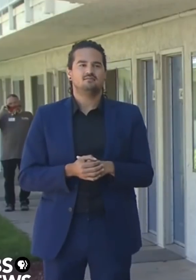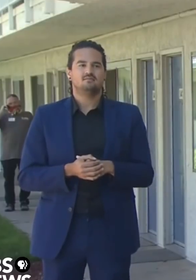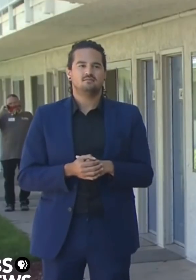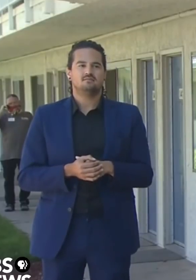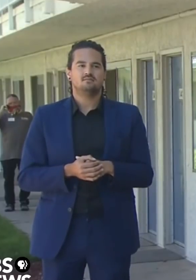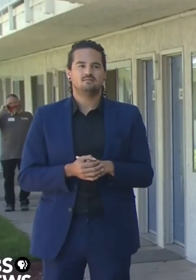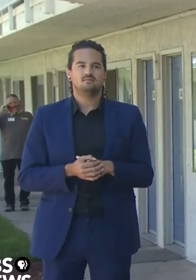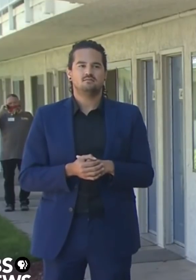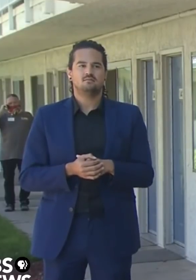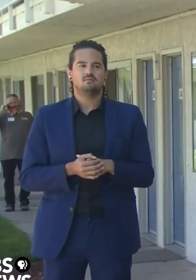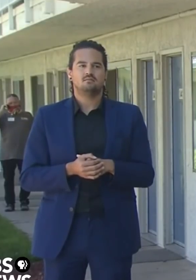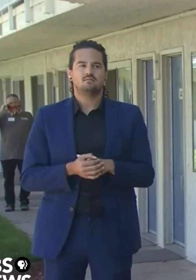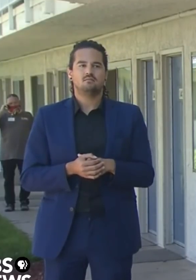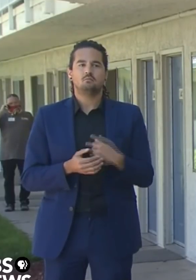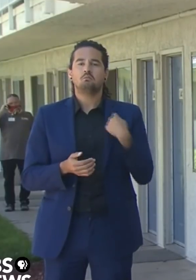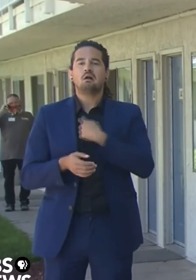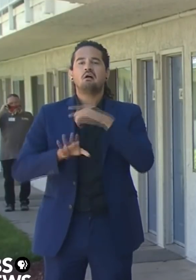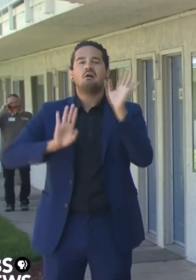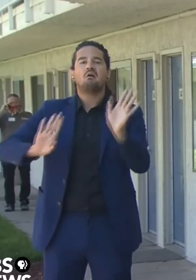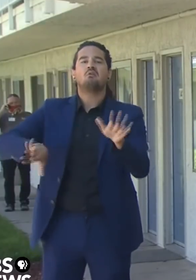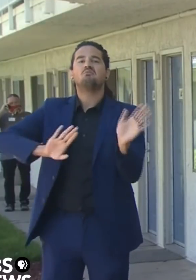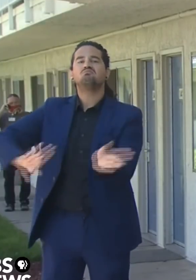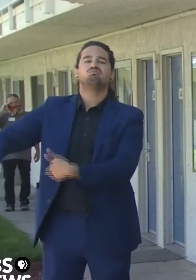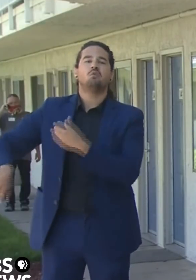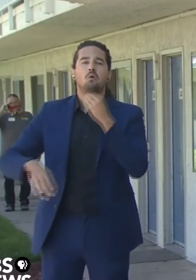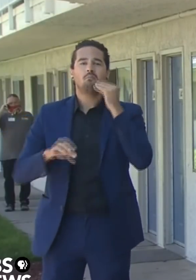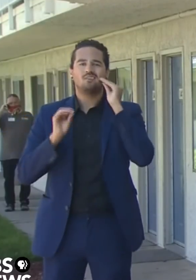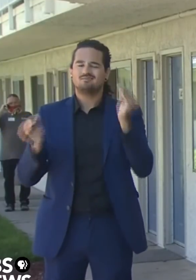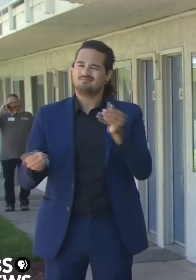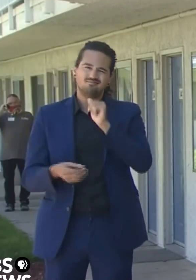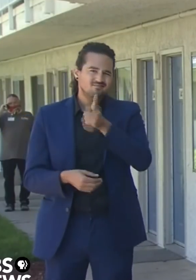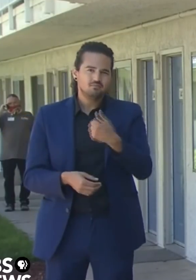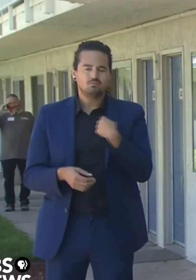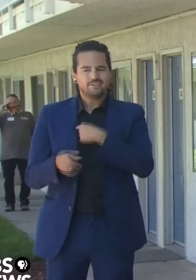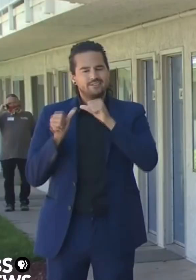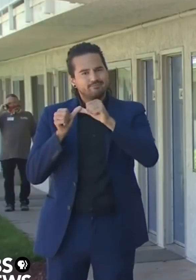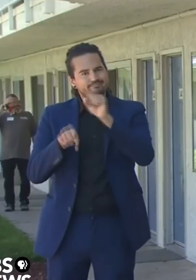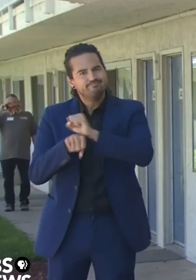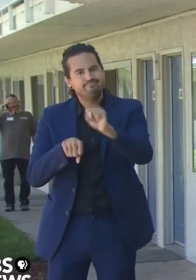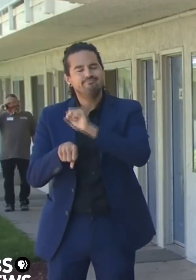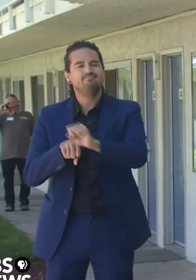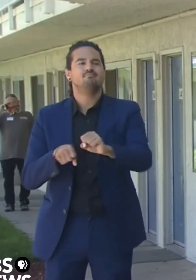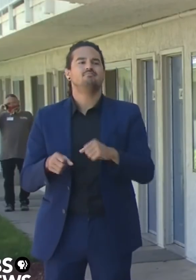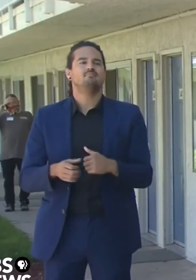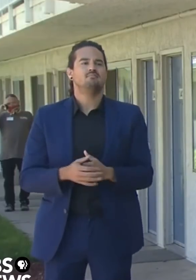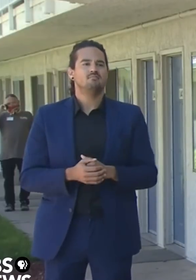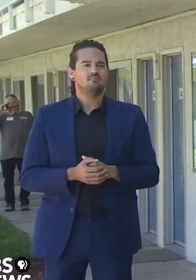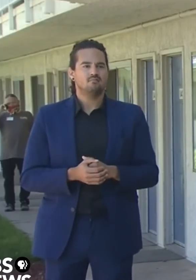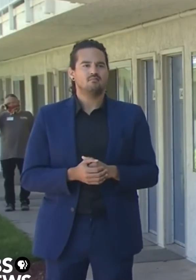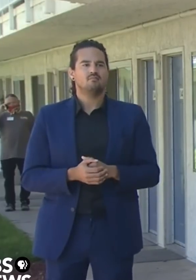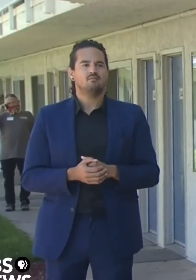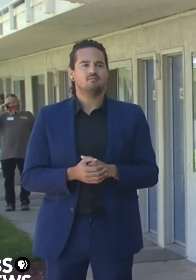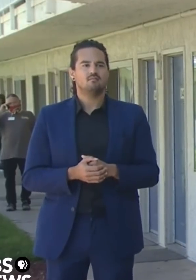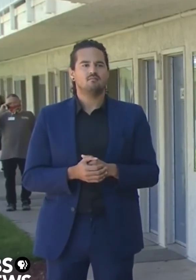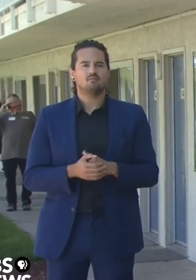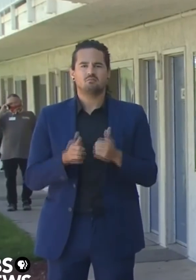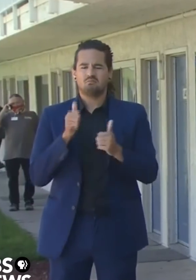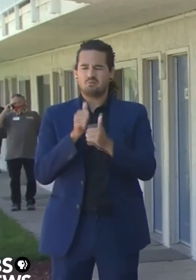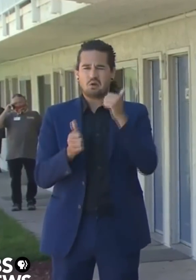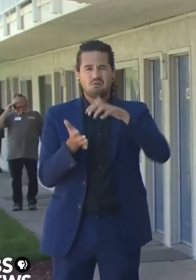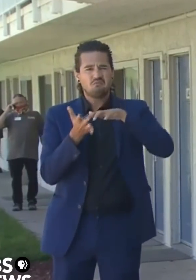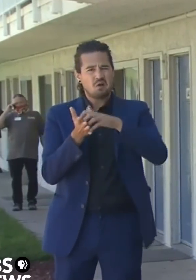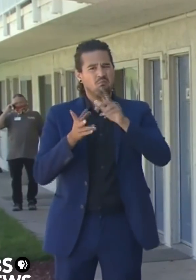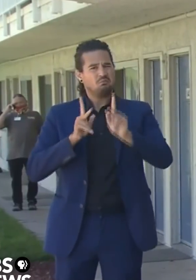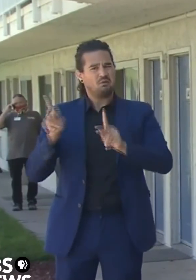with intentionality on addressing the needs of the most vulnerable Californians, particularly those out on the streets and sidewalks. So many